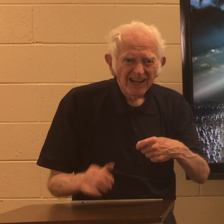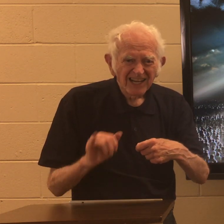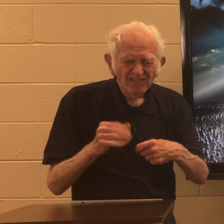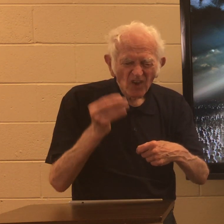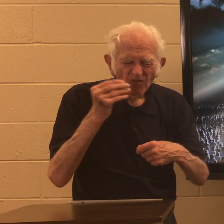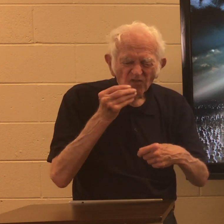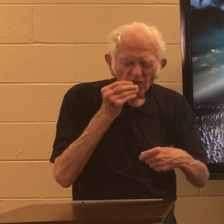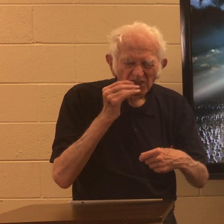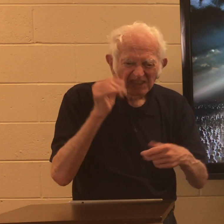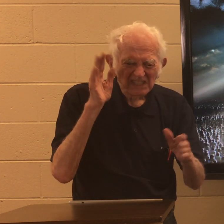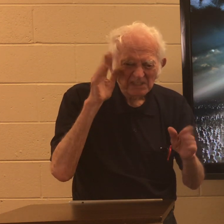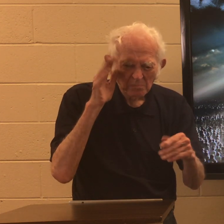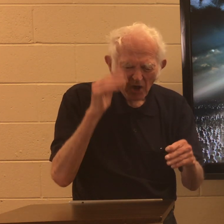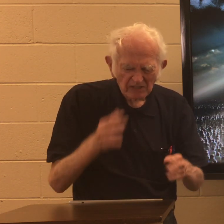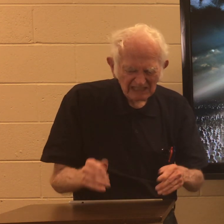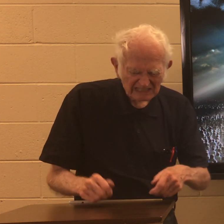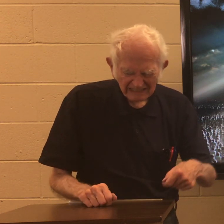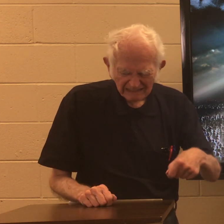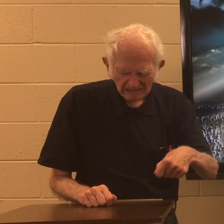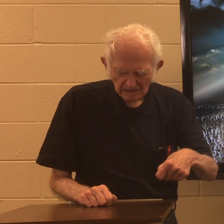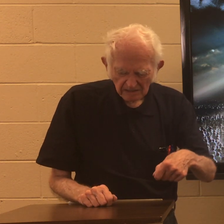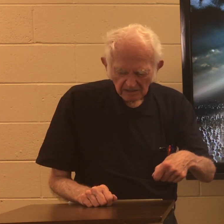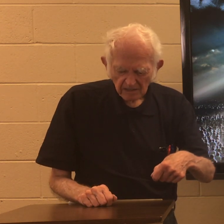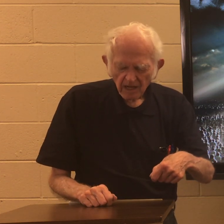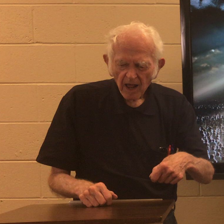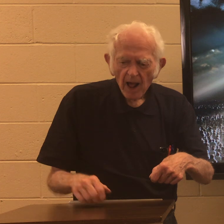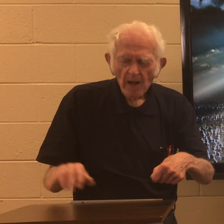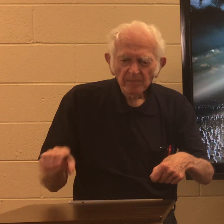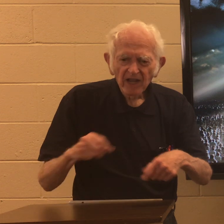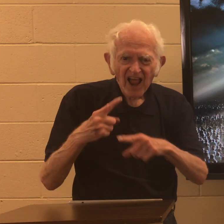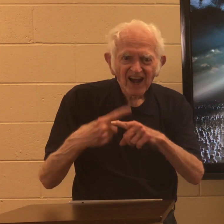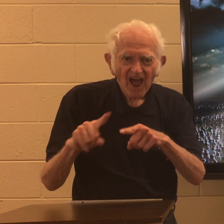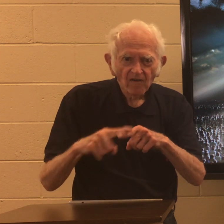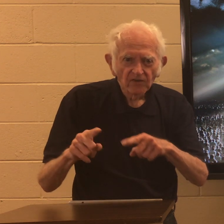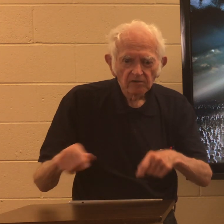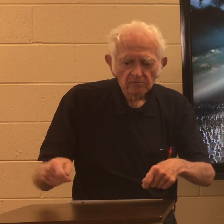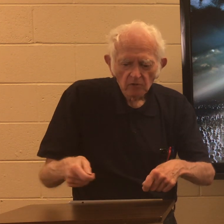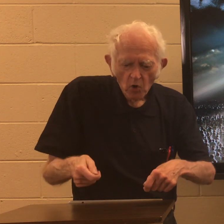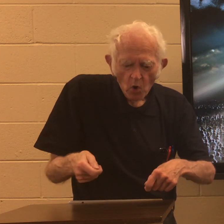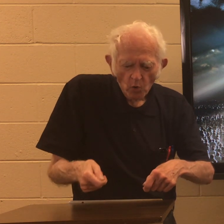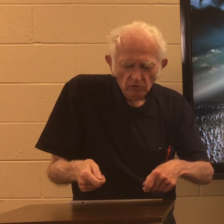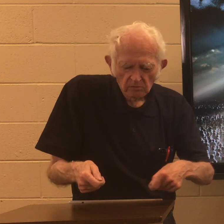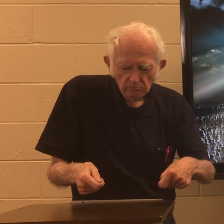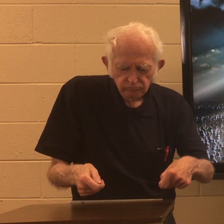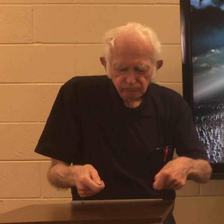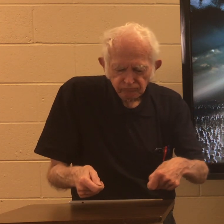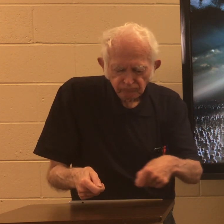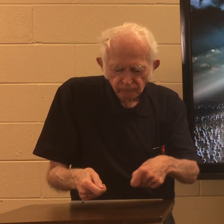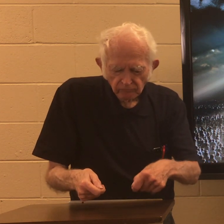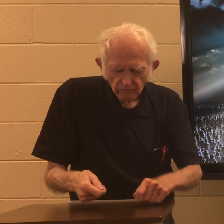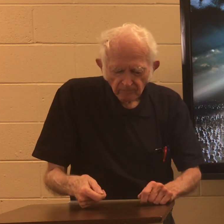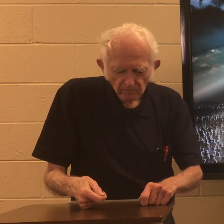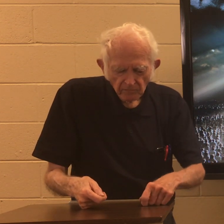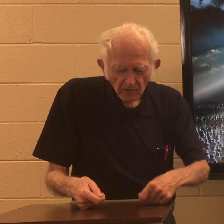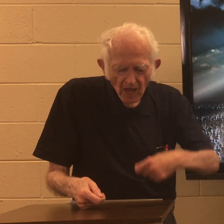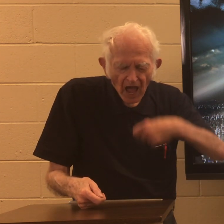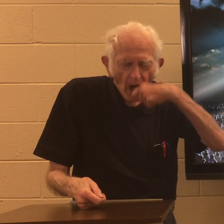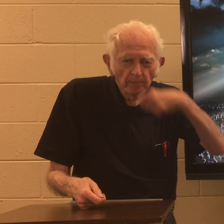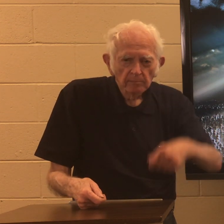hand. If the food is stubborn, they pick up the knife and hold it and scoop the fork